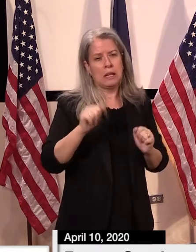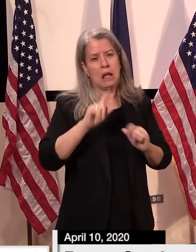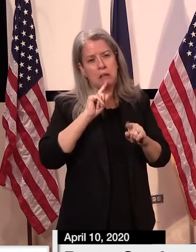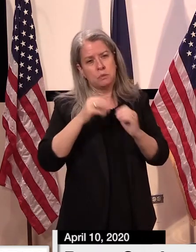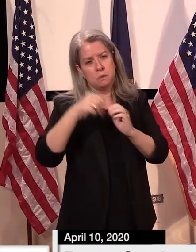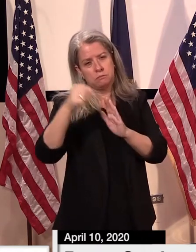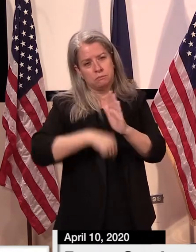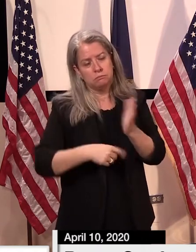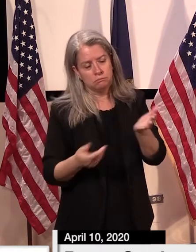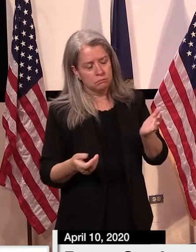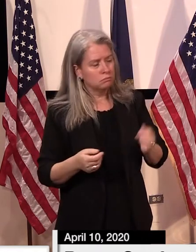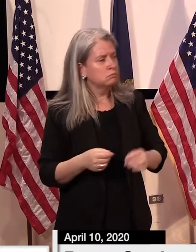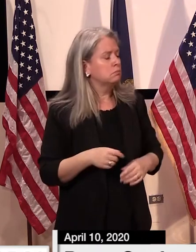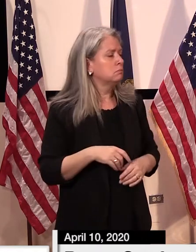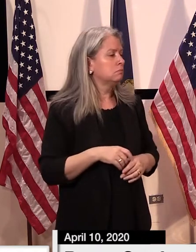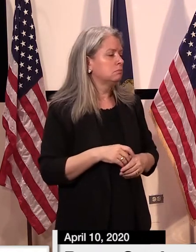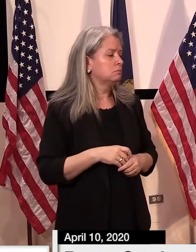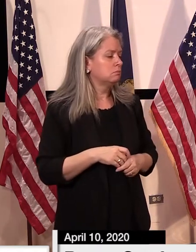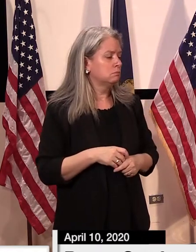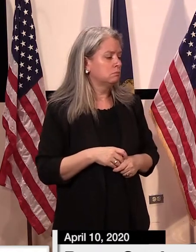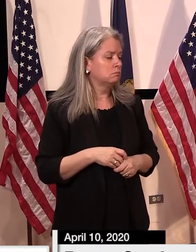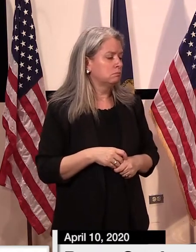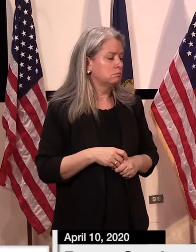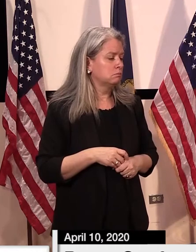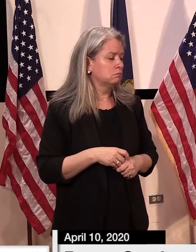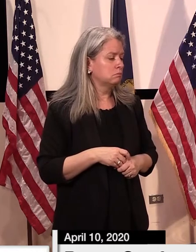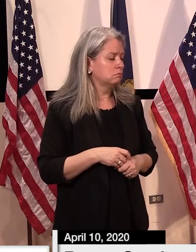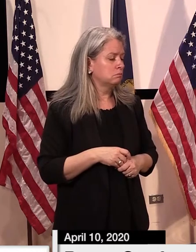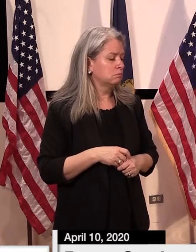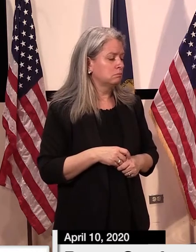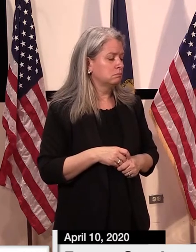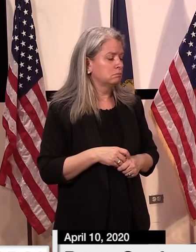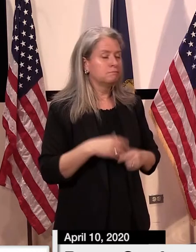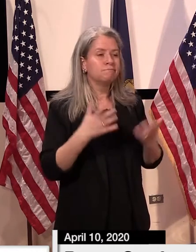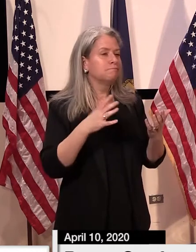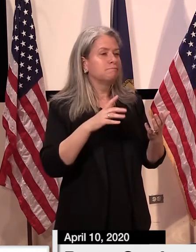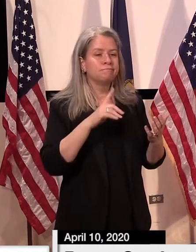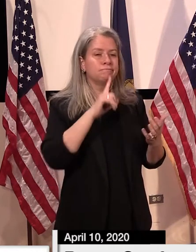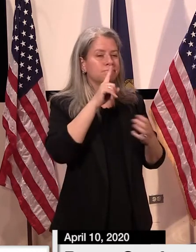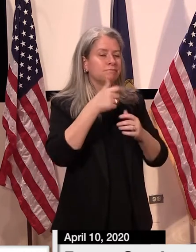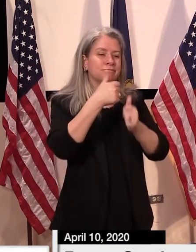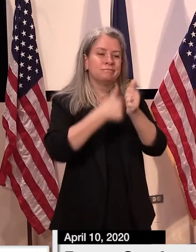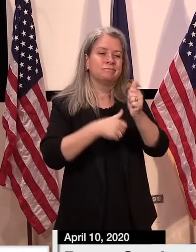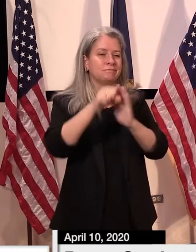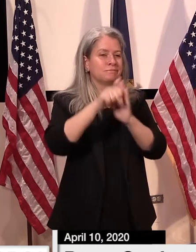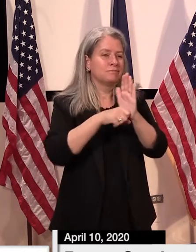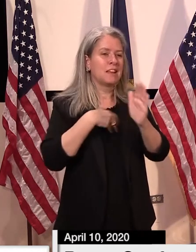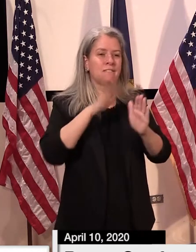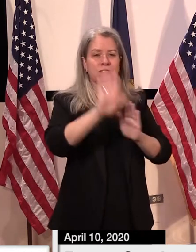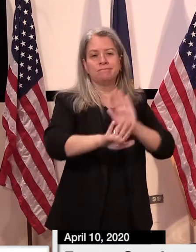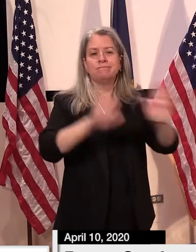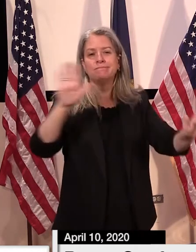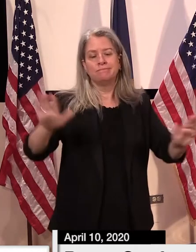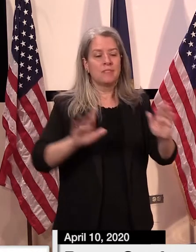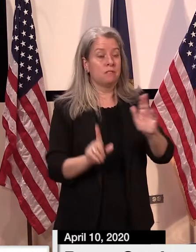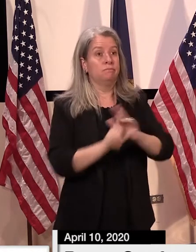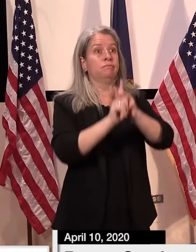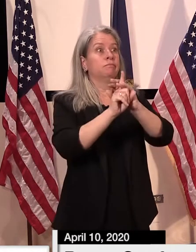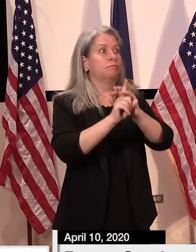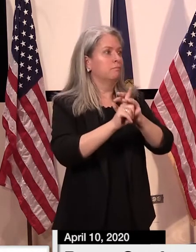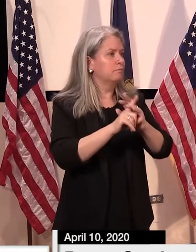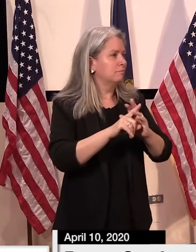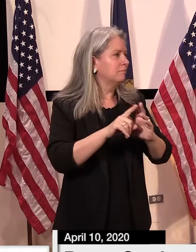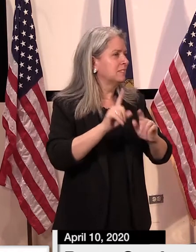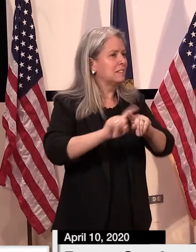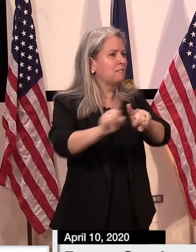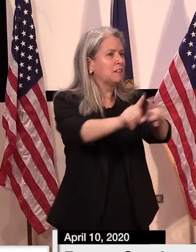But basically, different states have activity at different times. You've